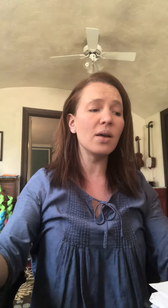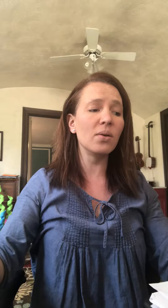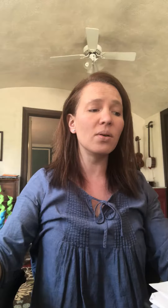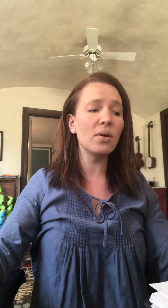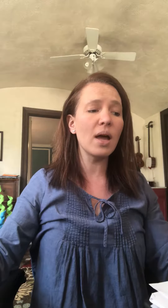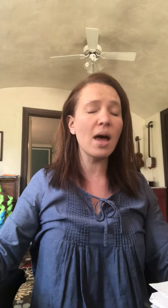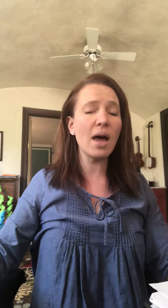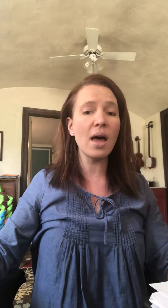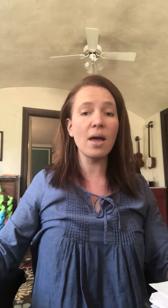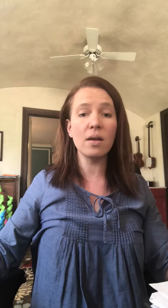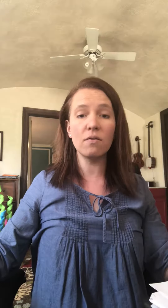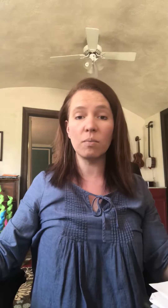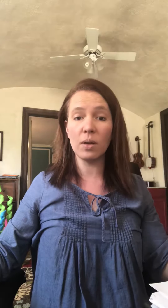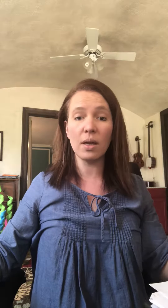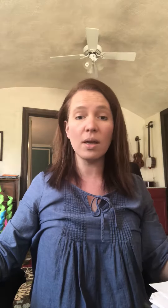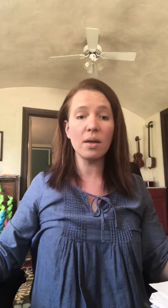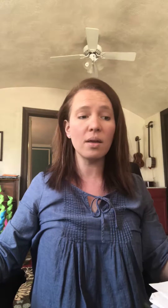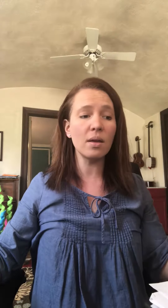I've been